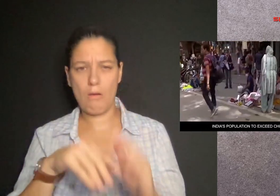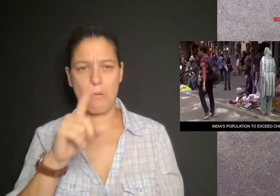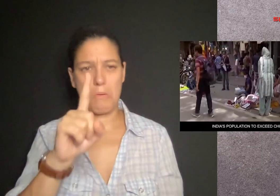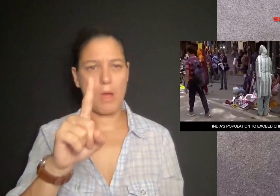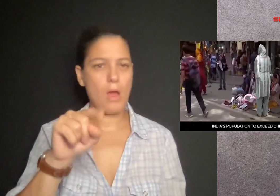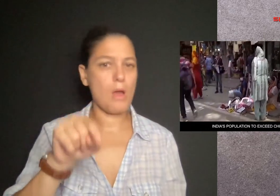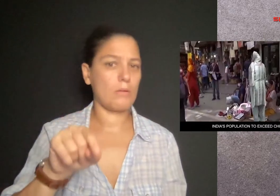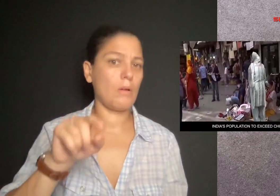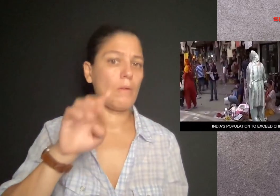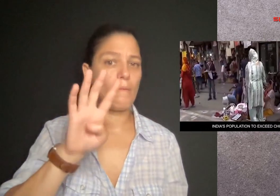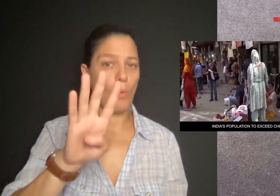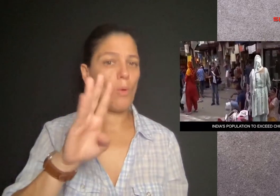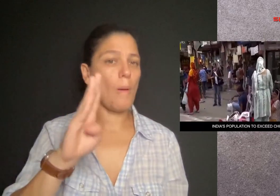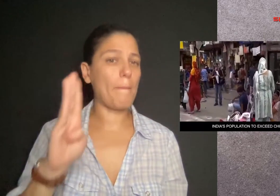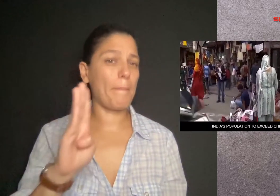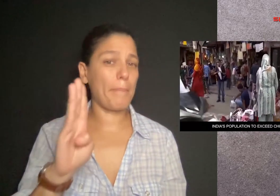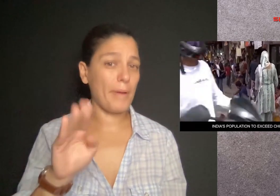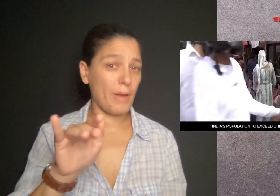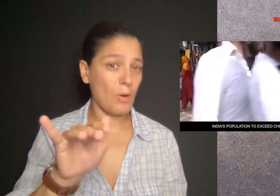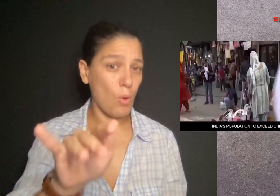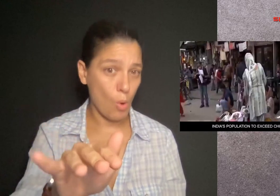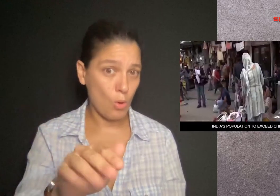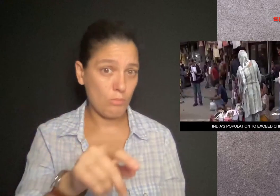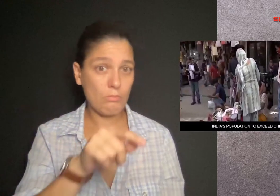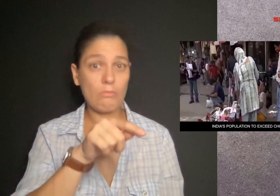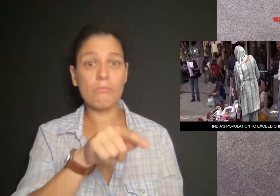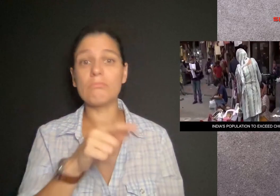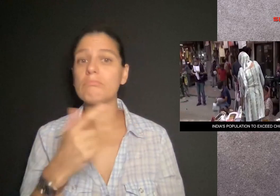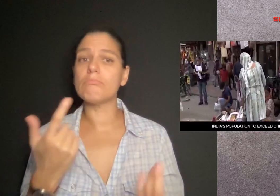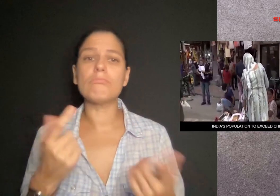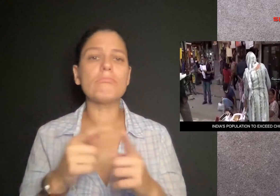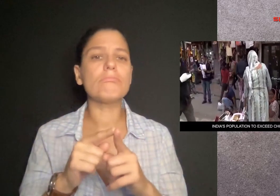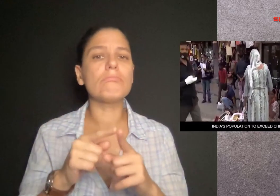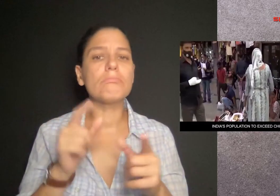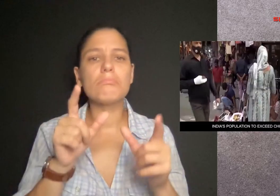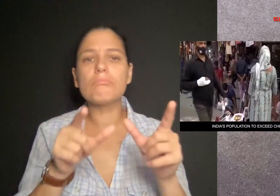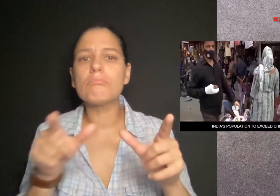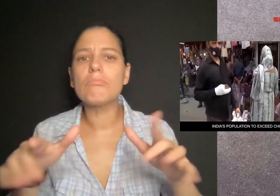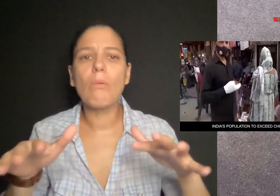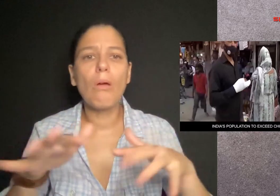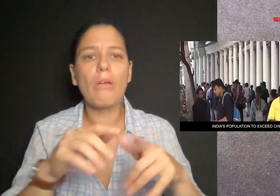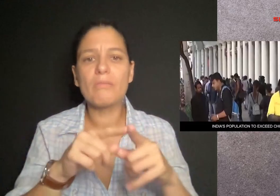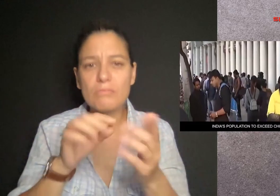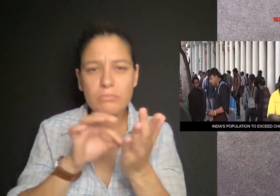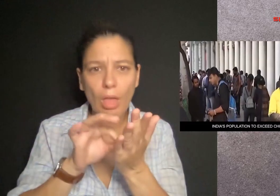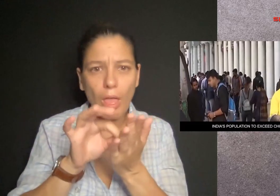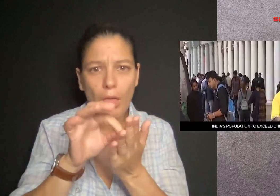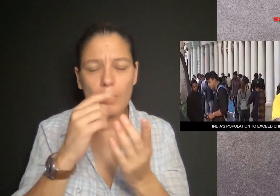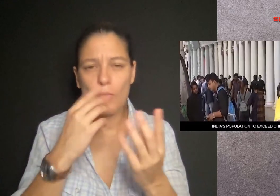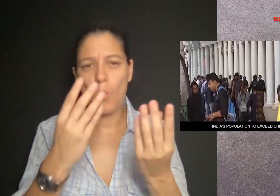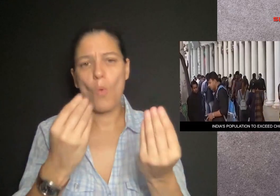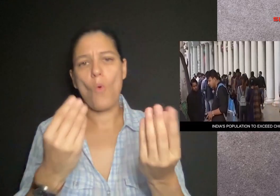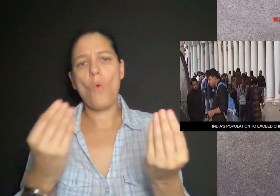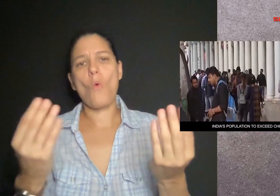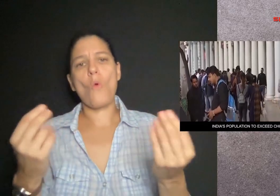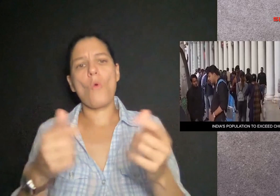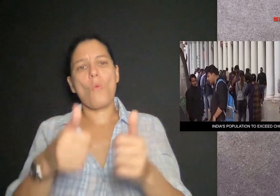China and India have more than 1.4 billion people each, accounting for most of the